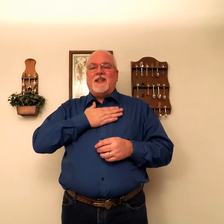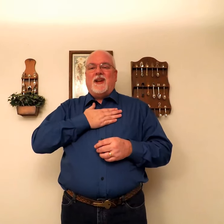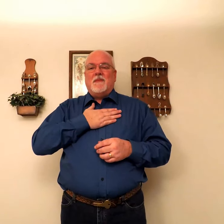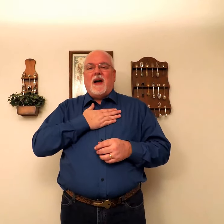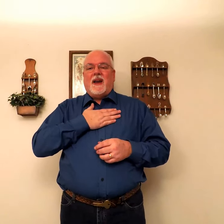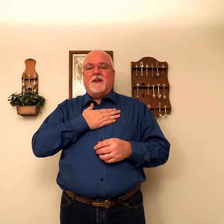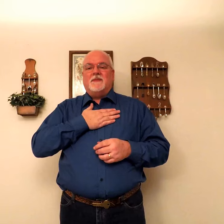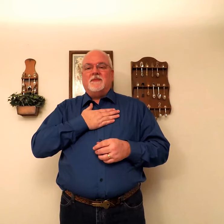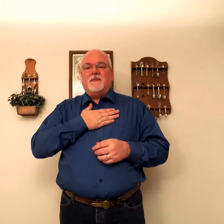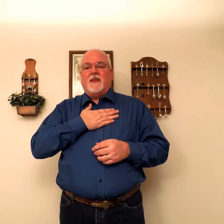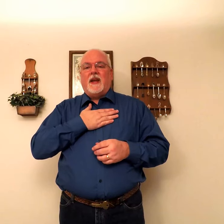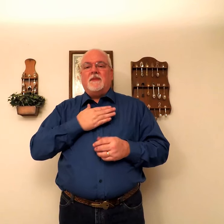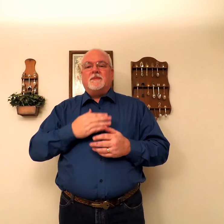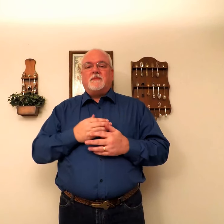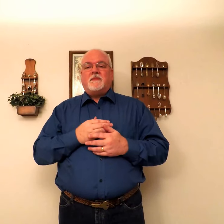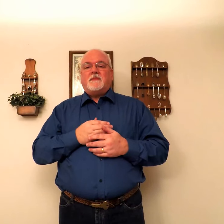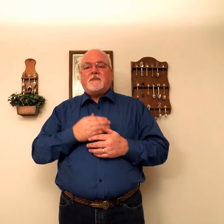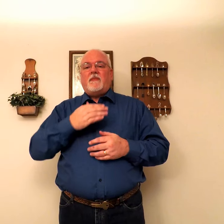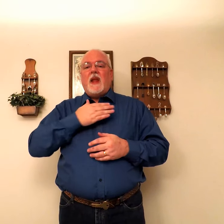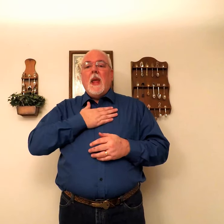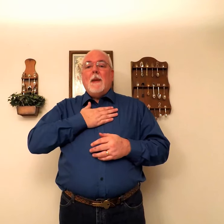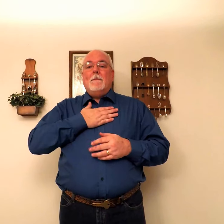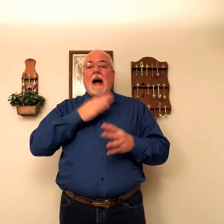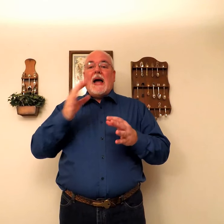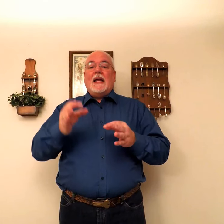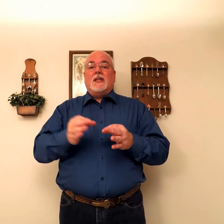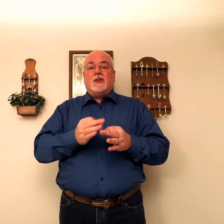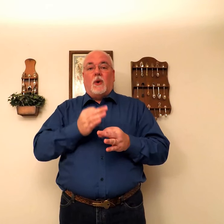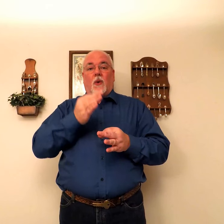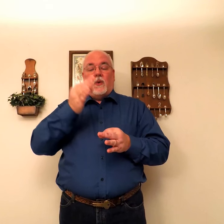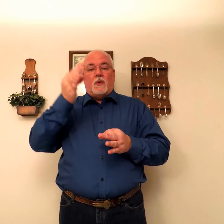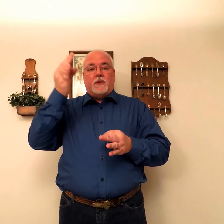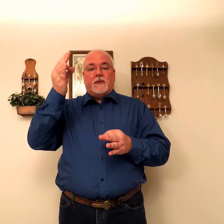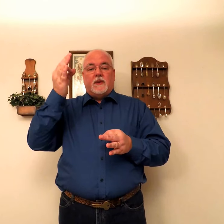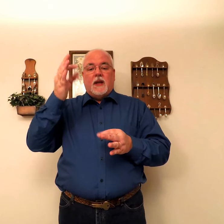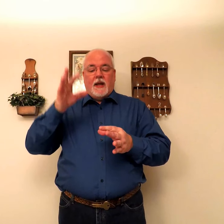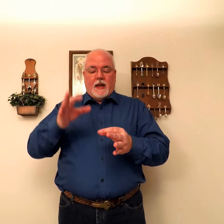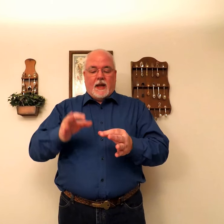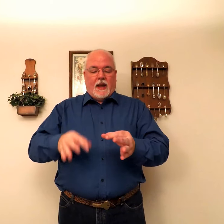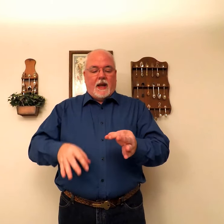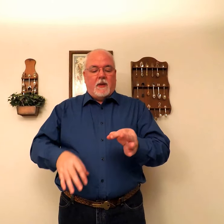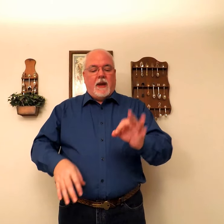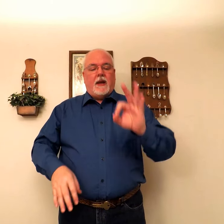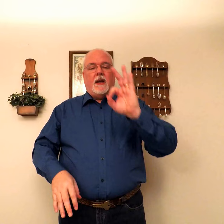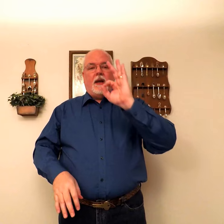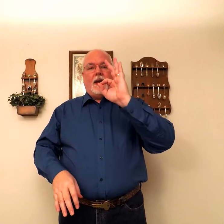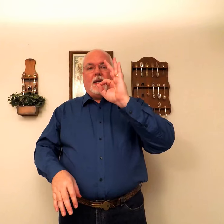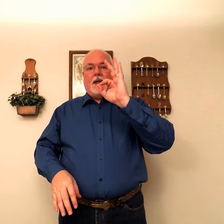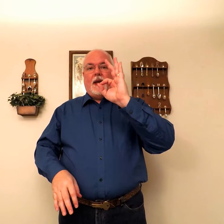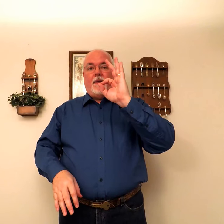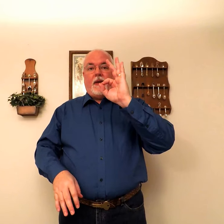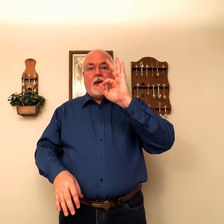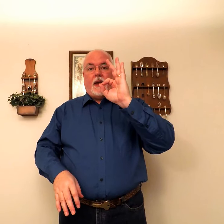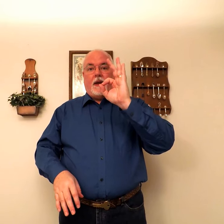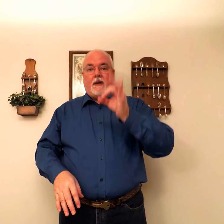the sign mine. Okay. My soul. And you make, like, a little F hand.